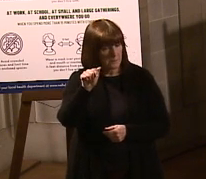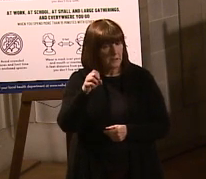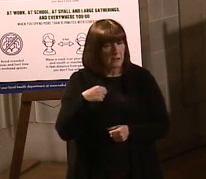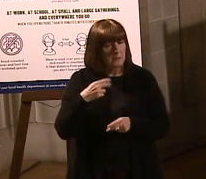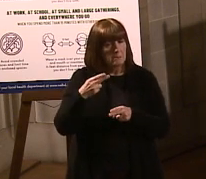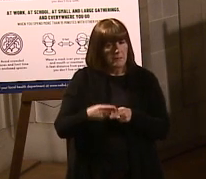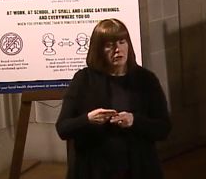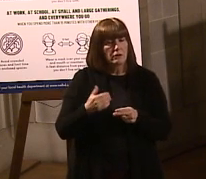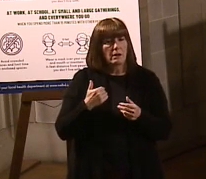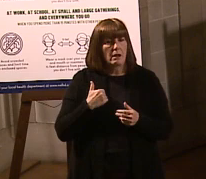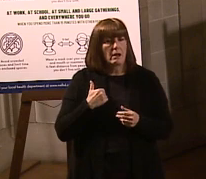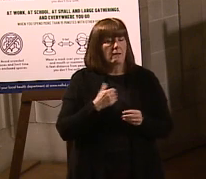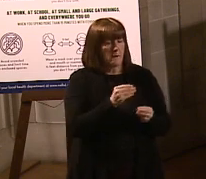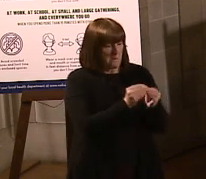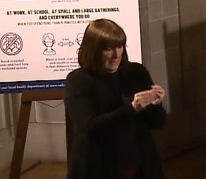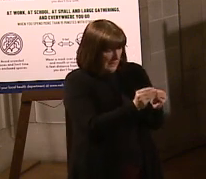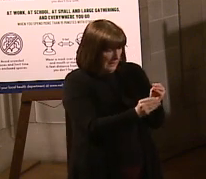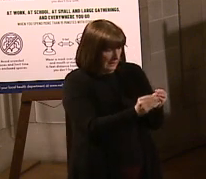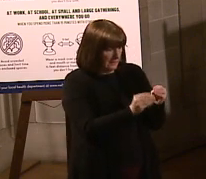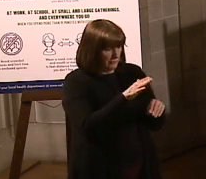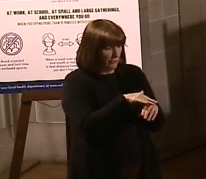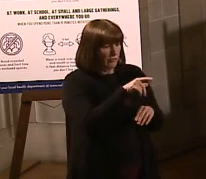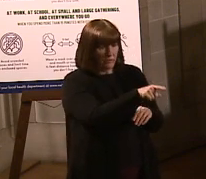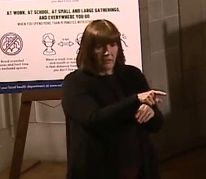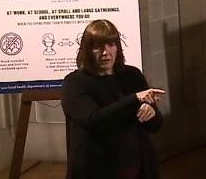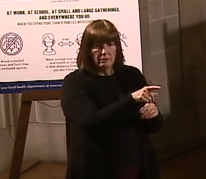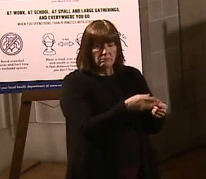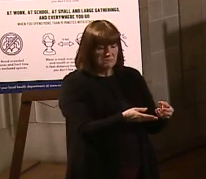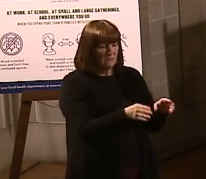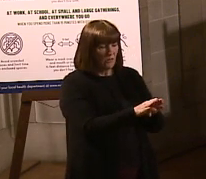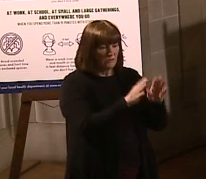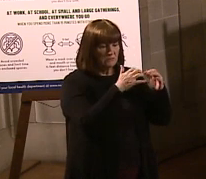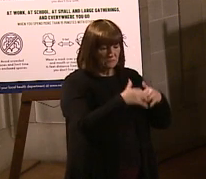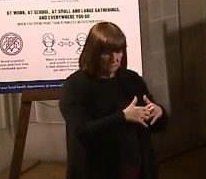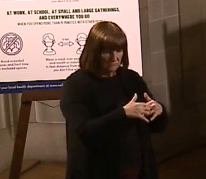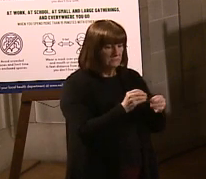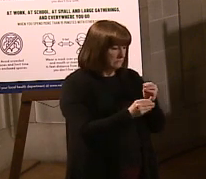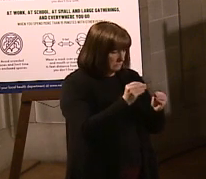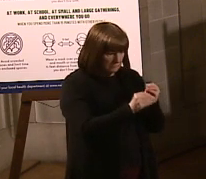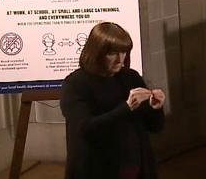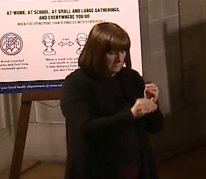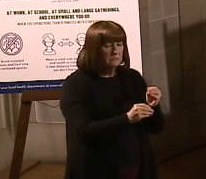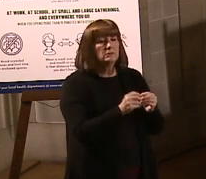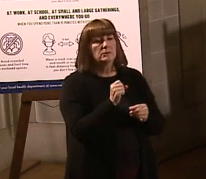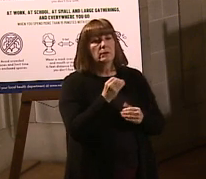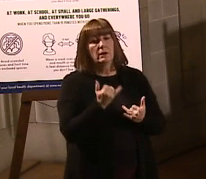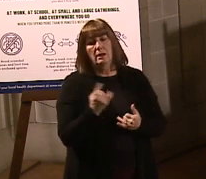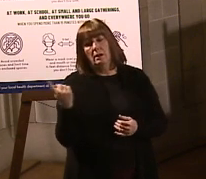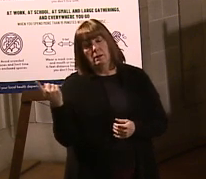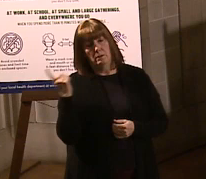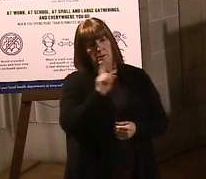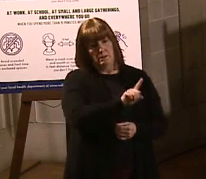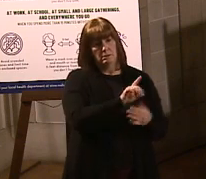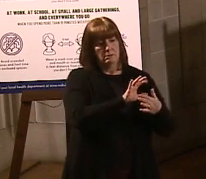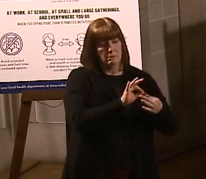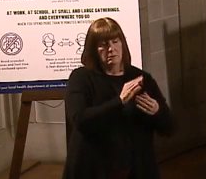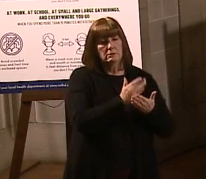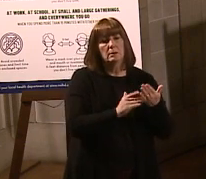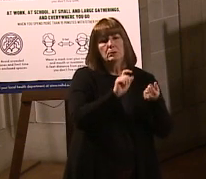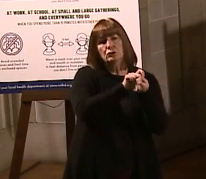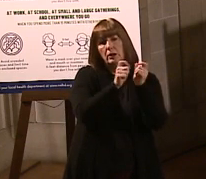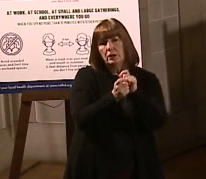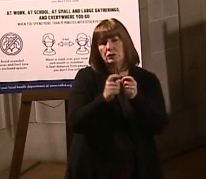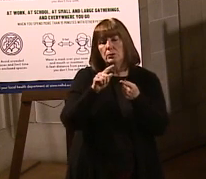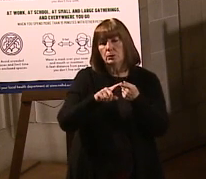had maintenance on the dashboard was down for maintenance this week. Ashley Neumeier, our chief data strategist, is going to come and talk about some of the changes we're going to be making to the